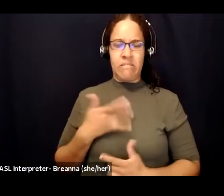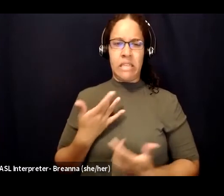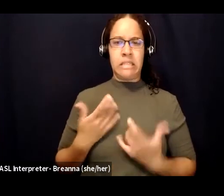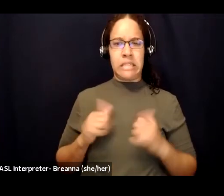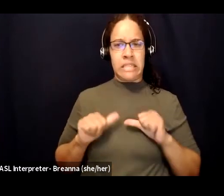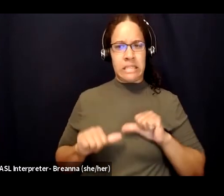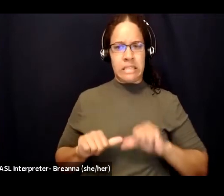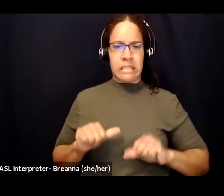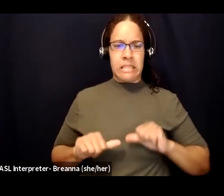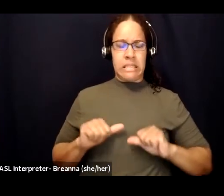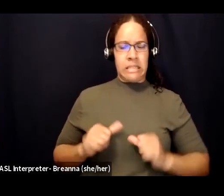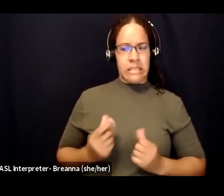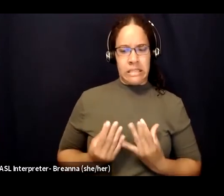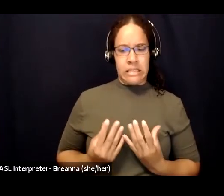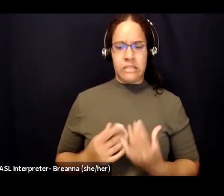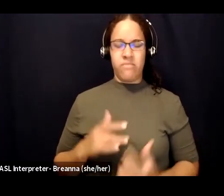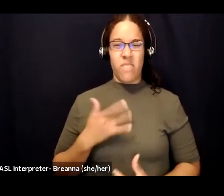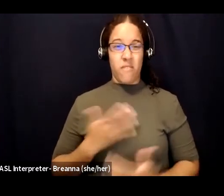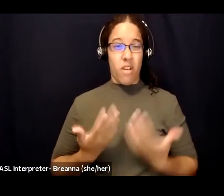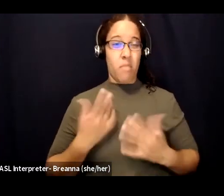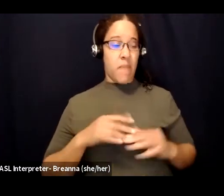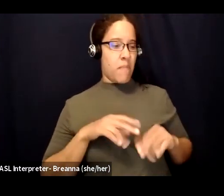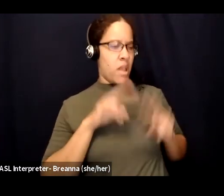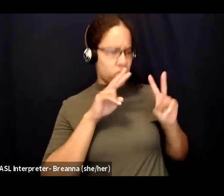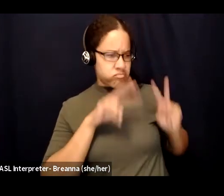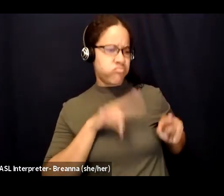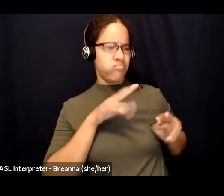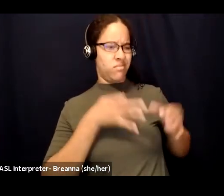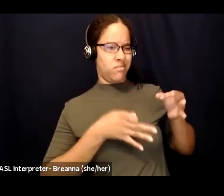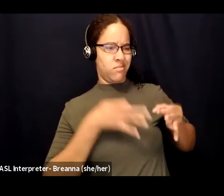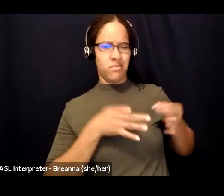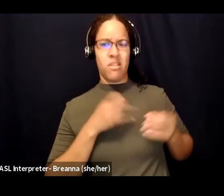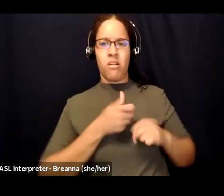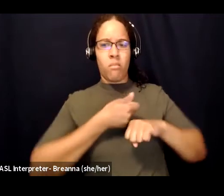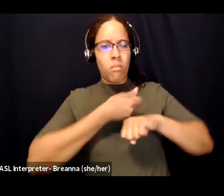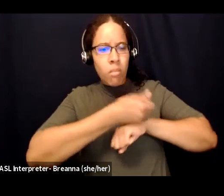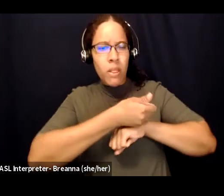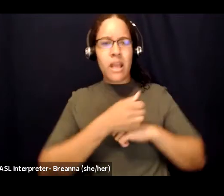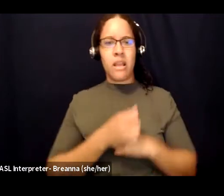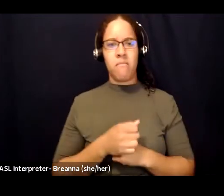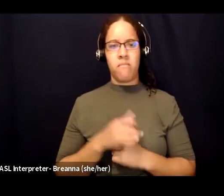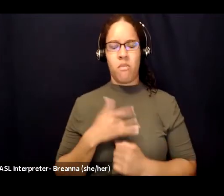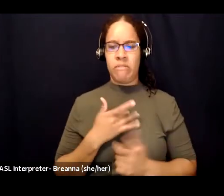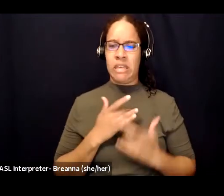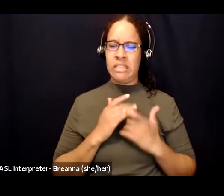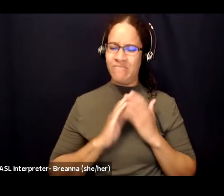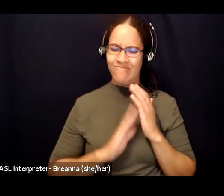judged, being blamed, or misunderstood, or feeling uncomfortable, even thinking about telling someone you care about,